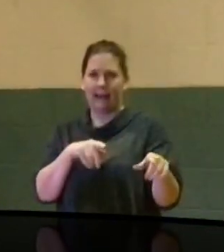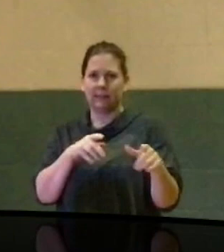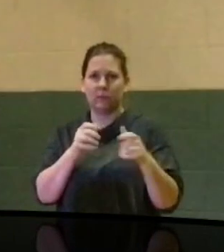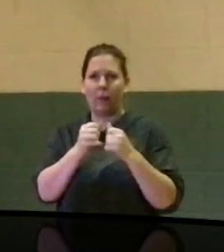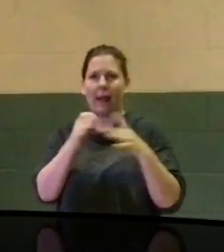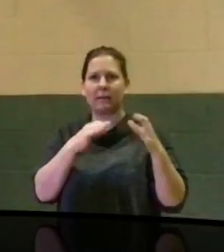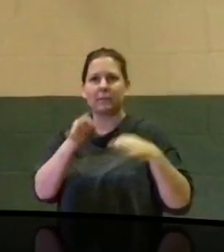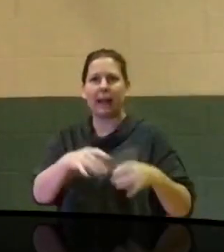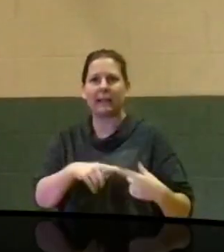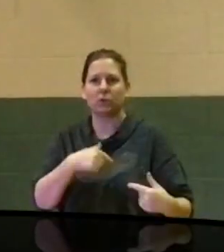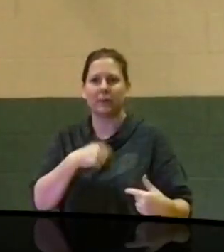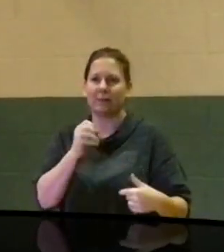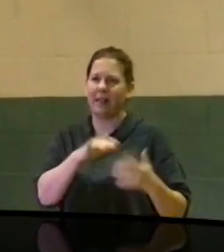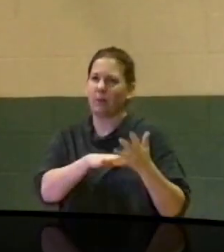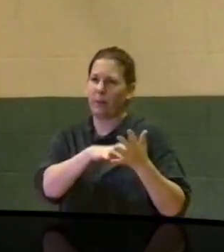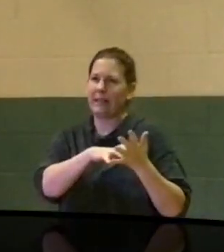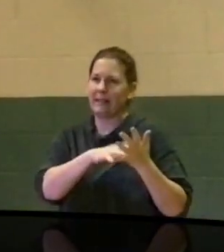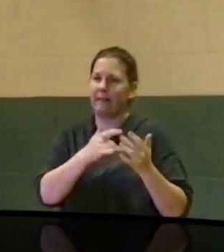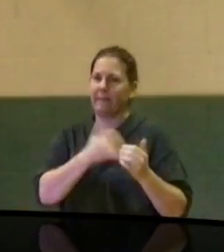That's one of the weaknesses.